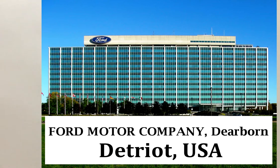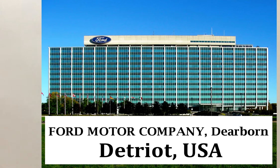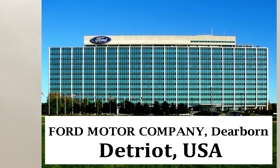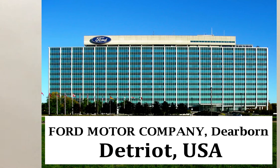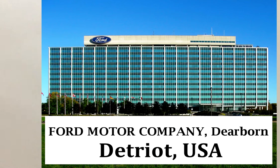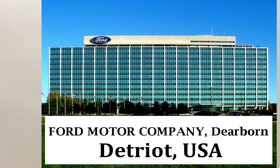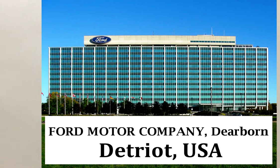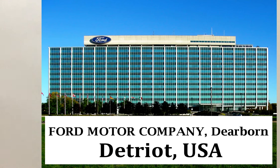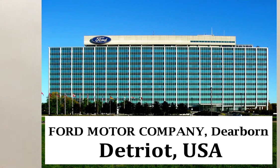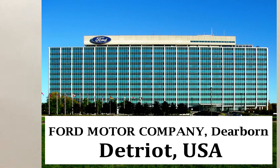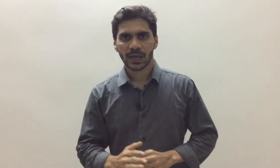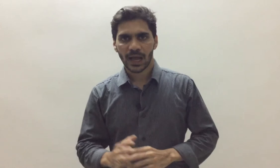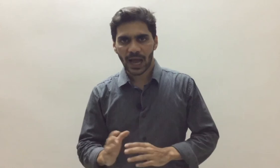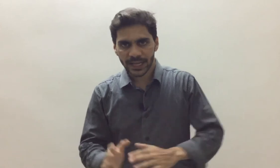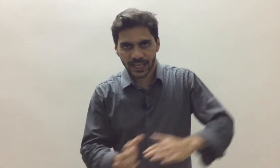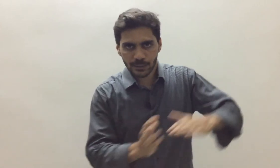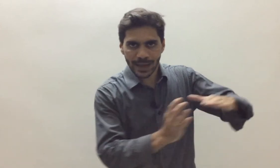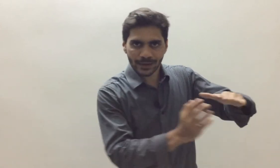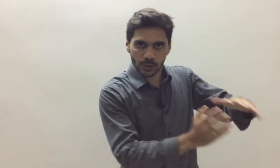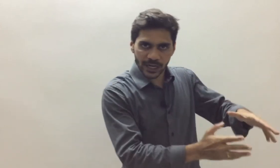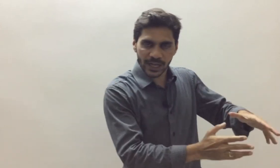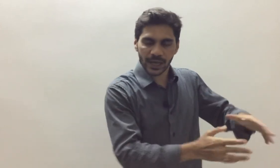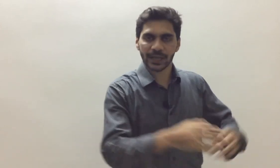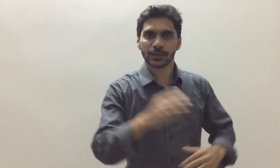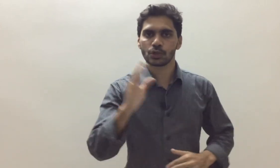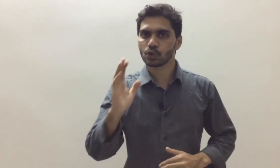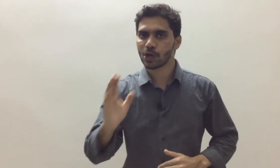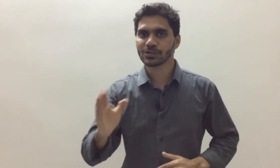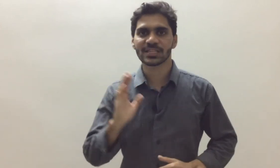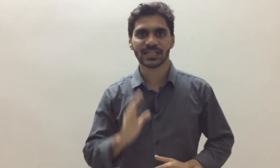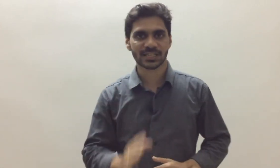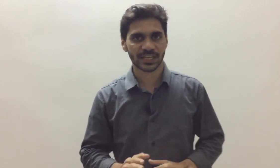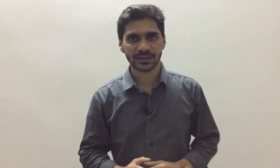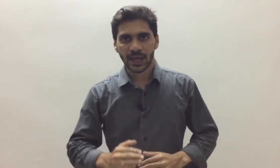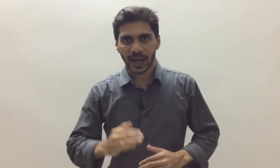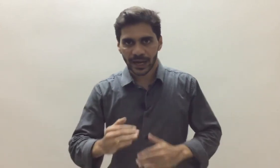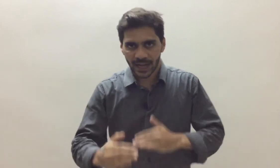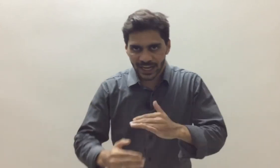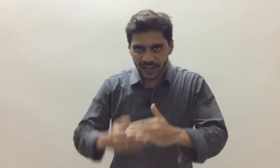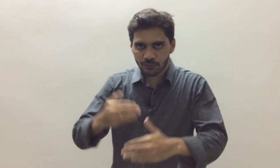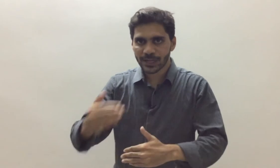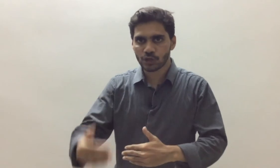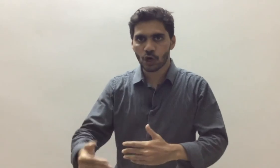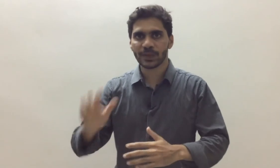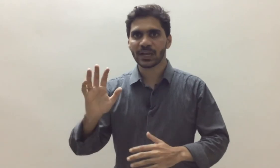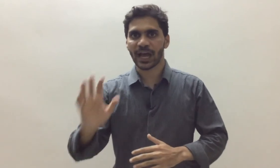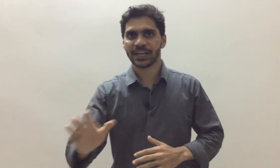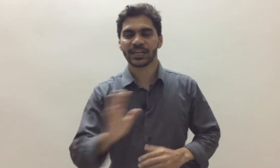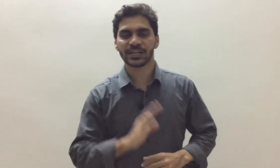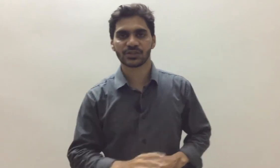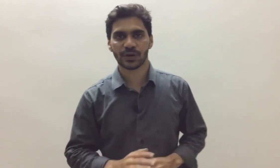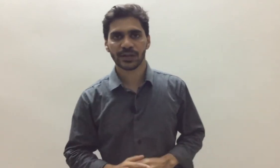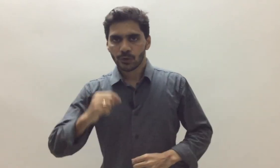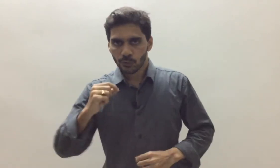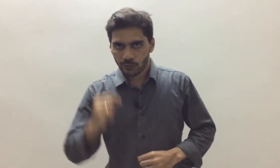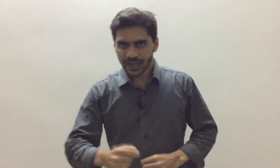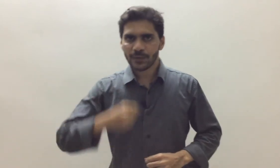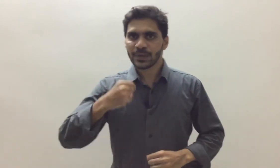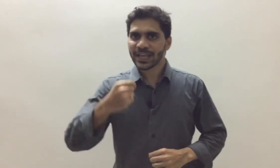business analyst. I came back to India in 2016 and I left my job in IT industry. When I began